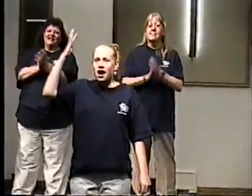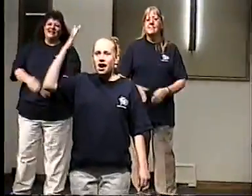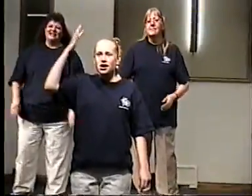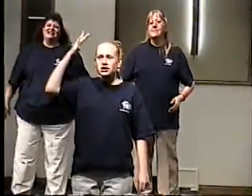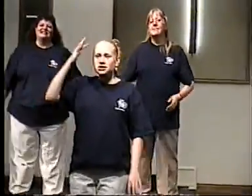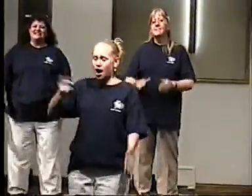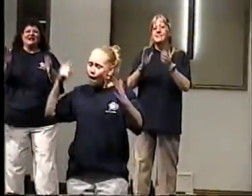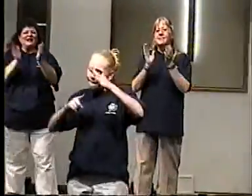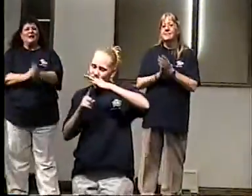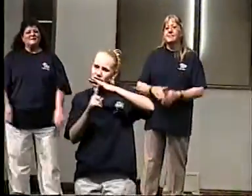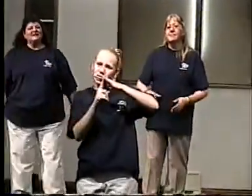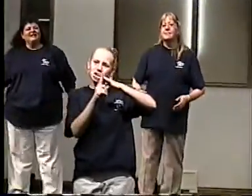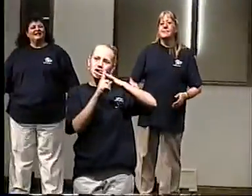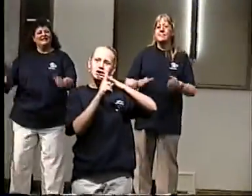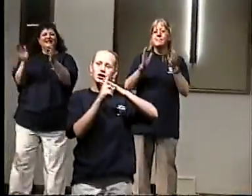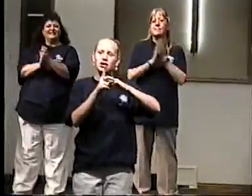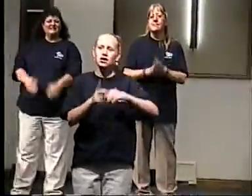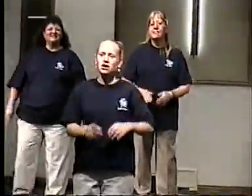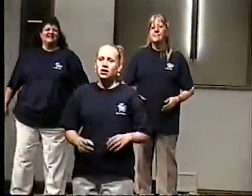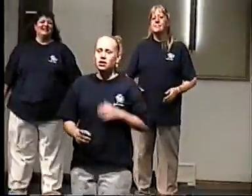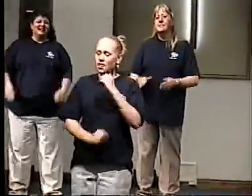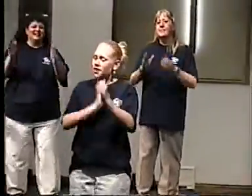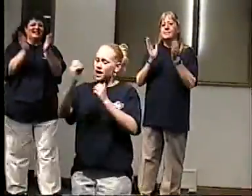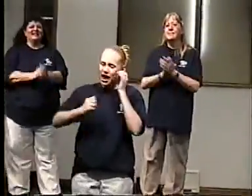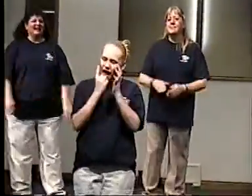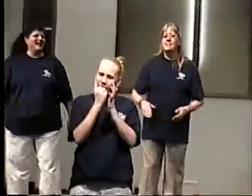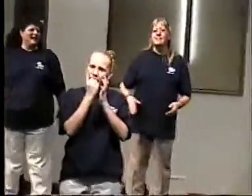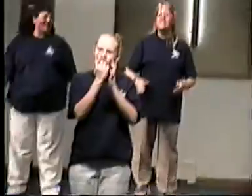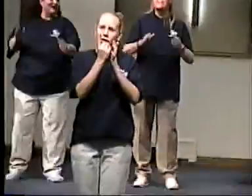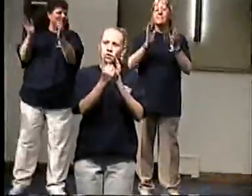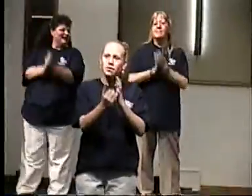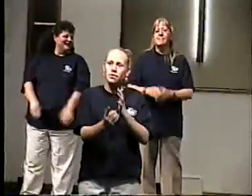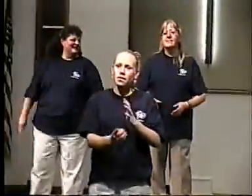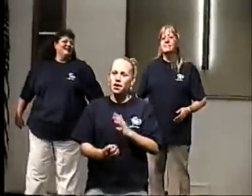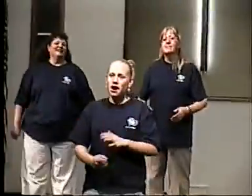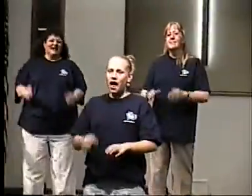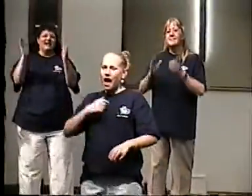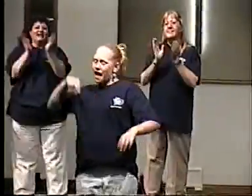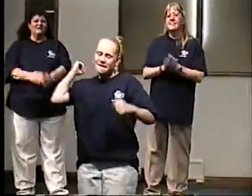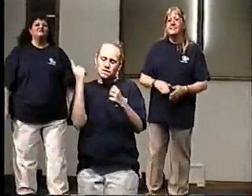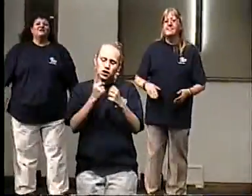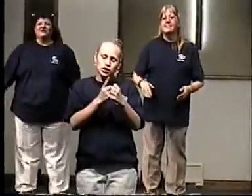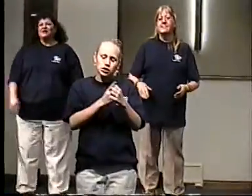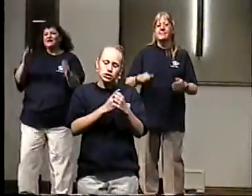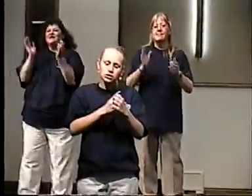of fear Beyond I first